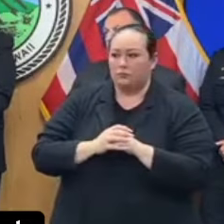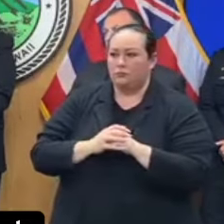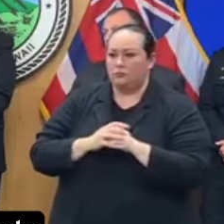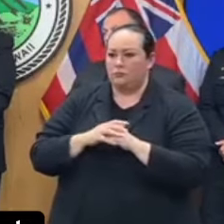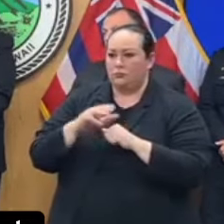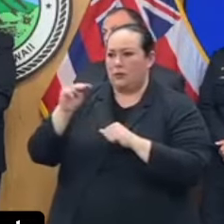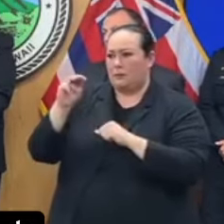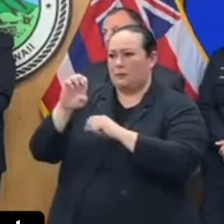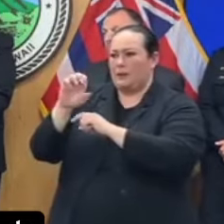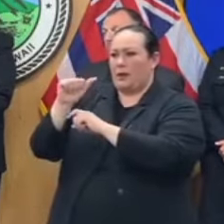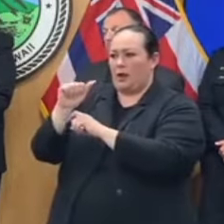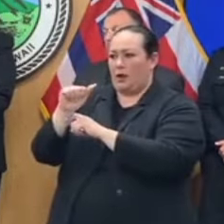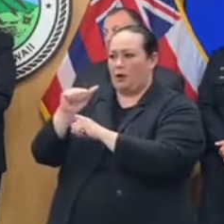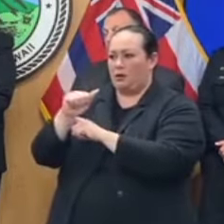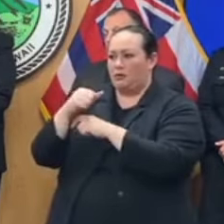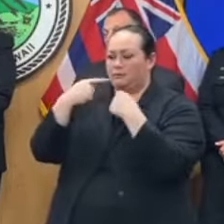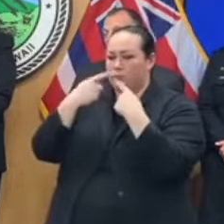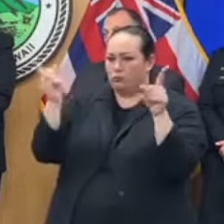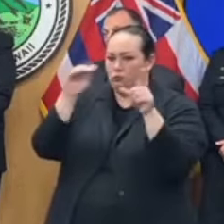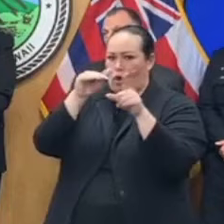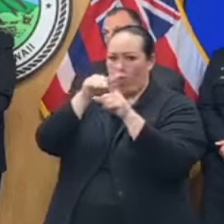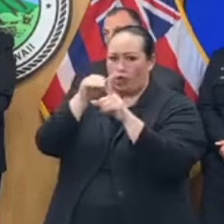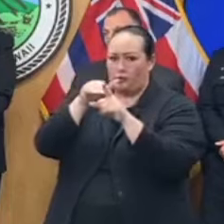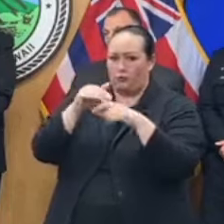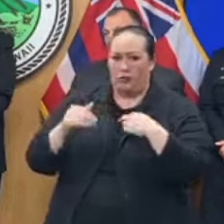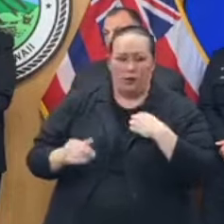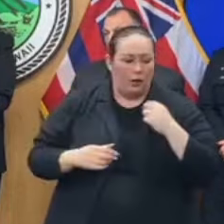called MIMA Alerts. Here we go. We